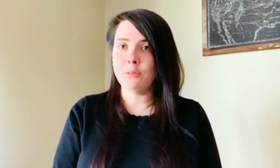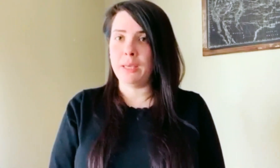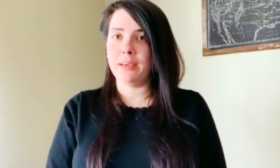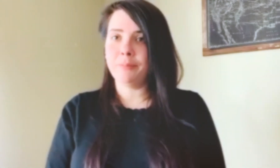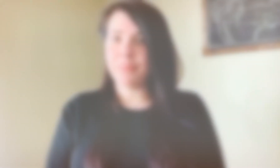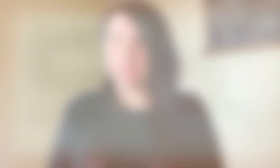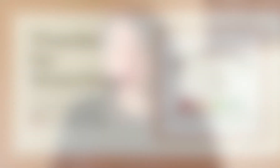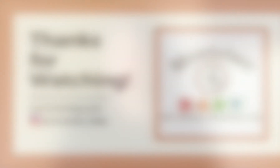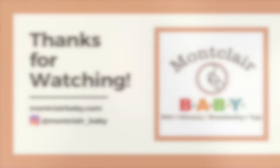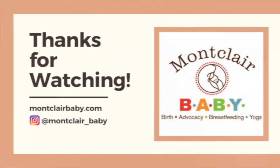week. Thank you.